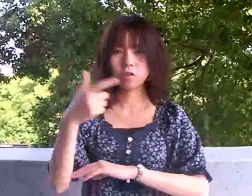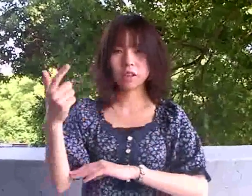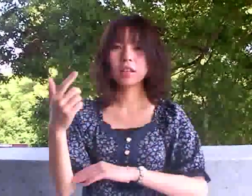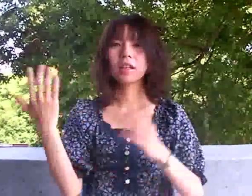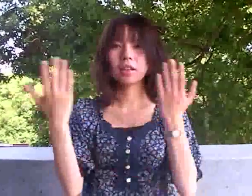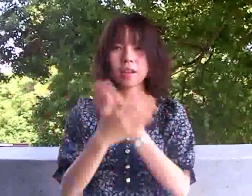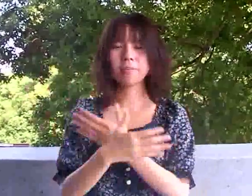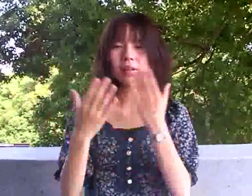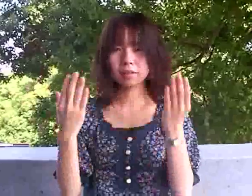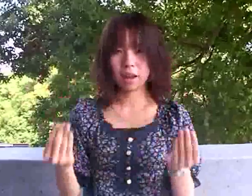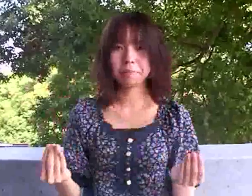consumer's preference.